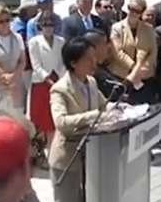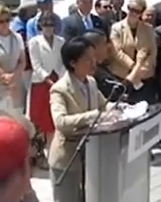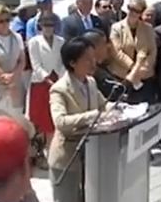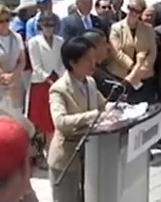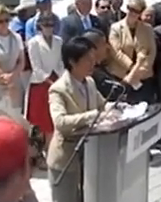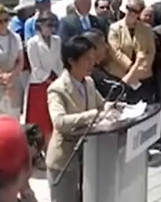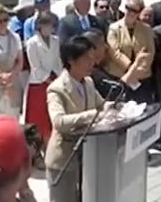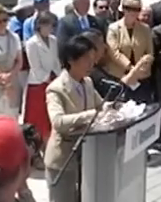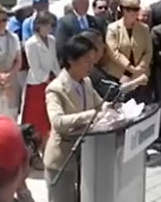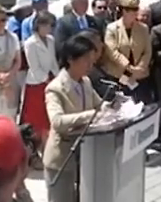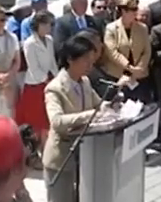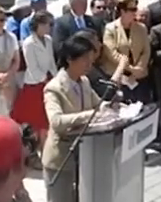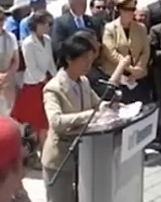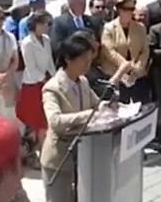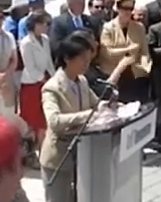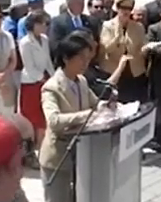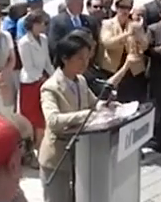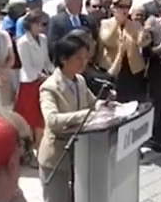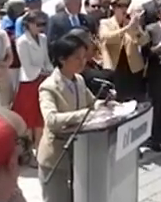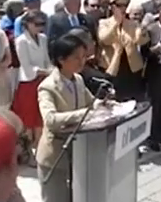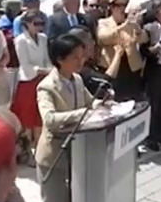who's also a proud deep-like mom.